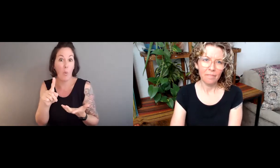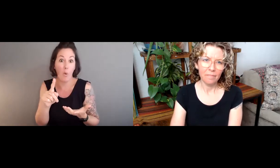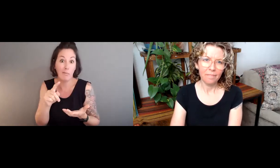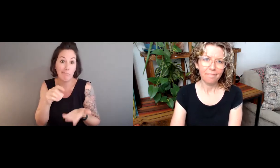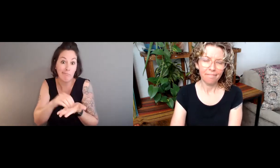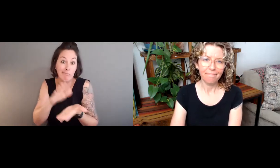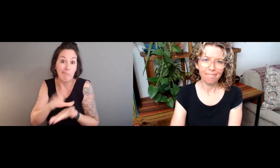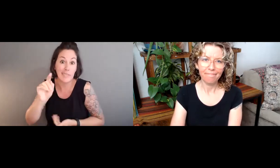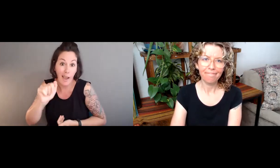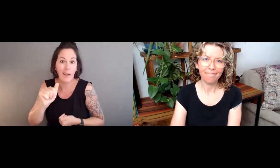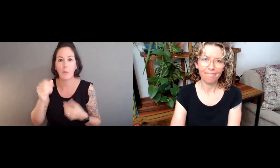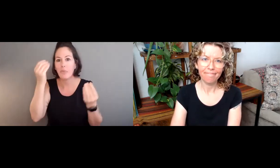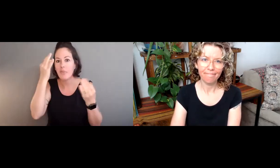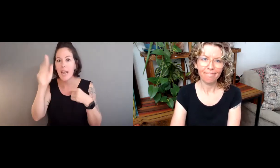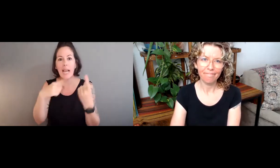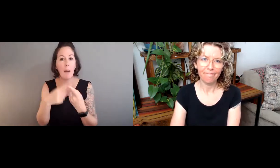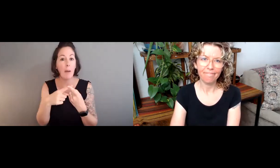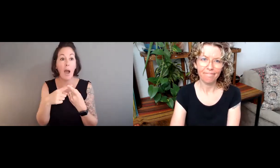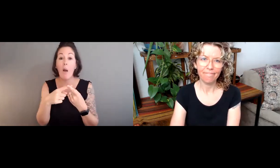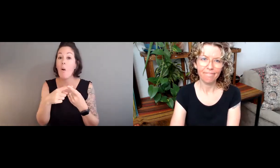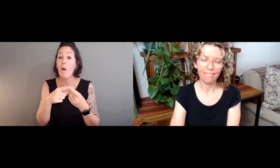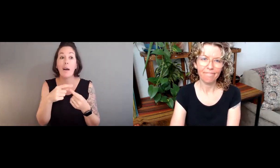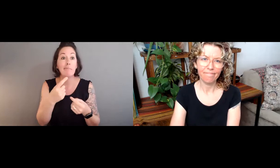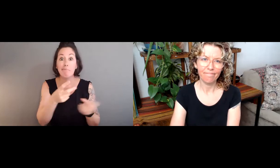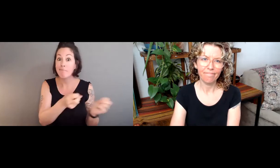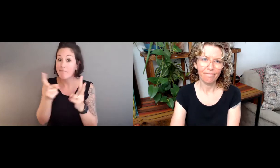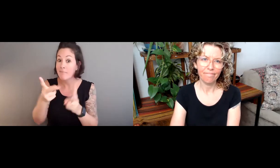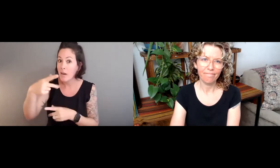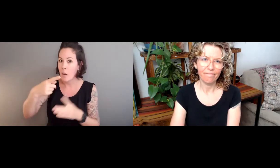Where they've listed several things to think about for citing data.